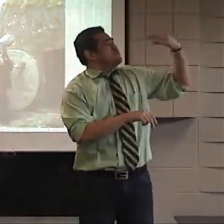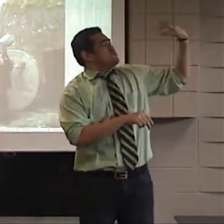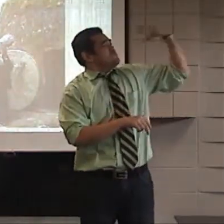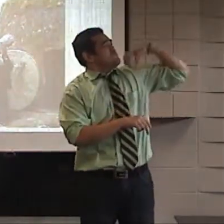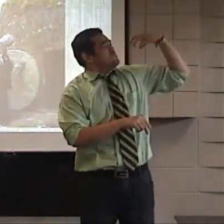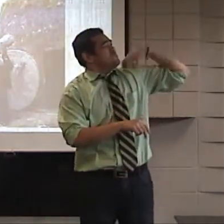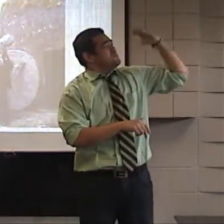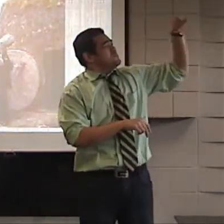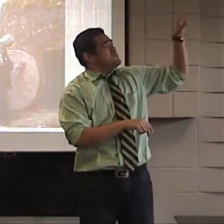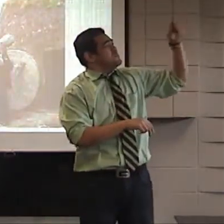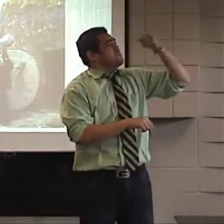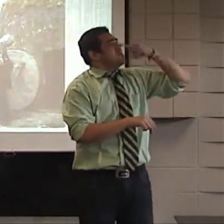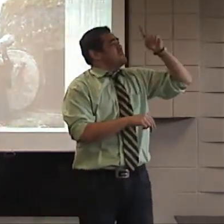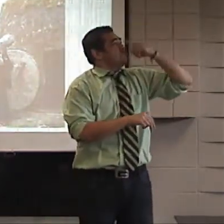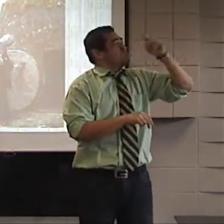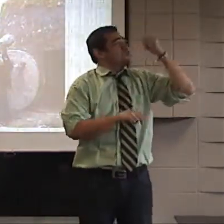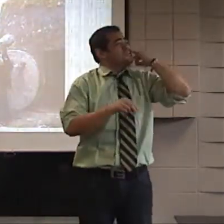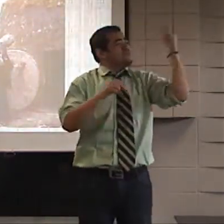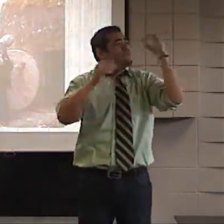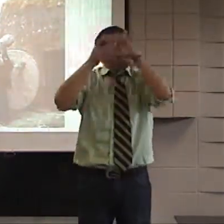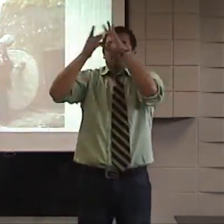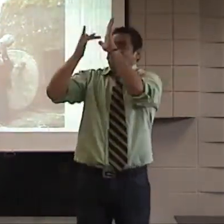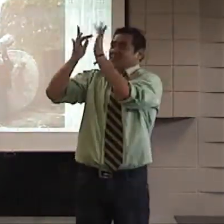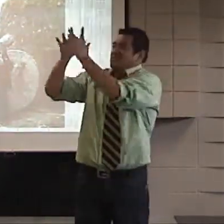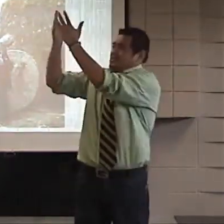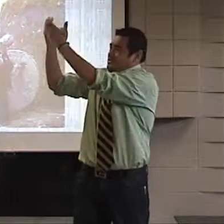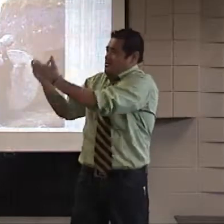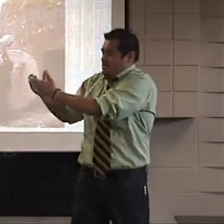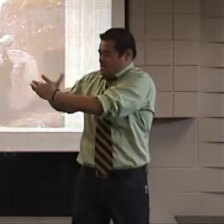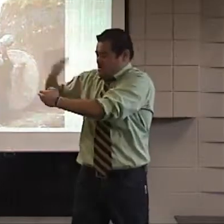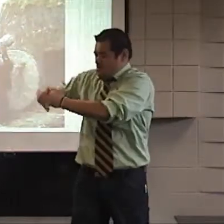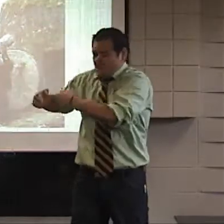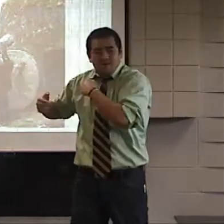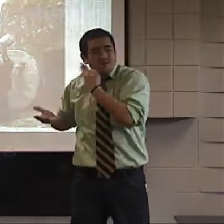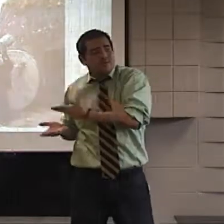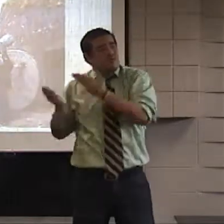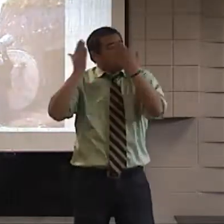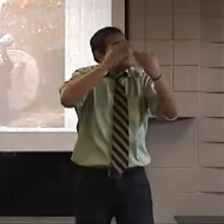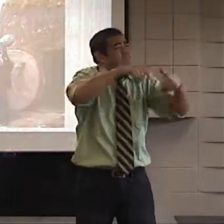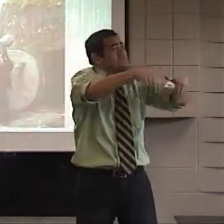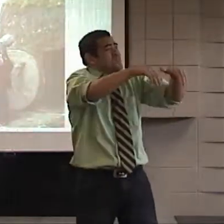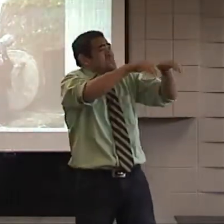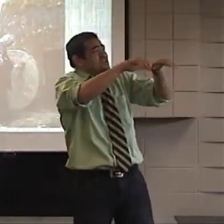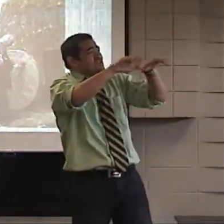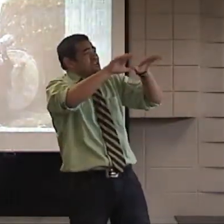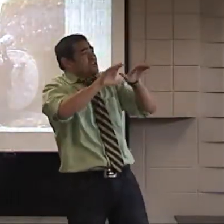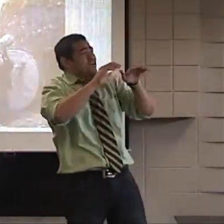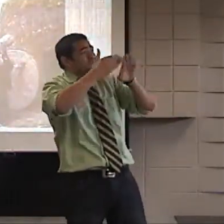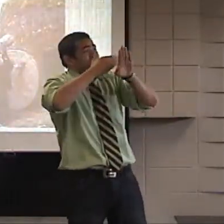And he went to Pilate and requested that Jesus' body be given to him so he could bury it.